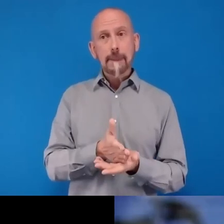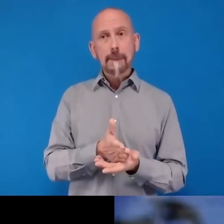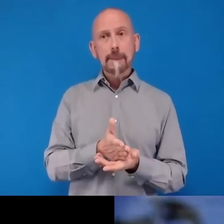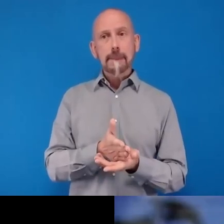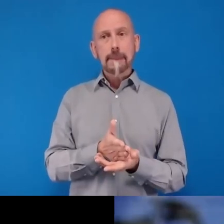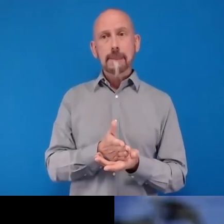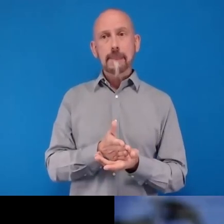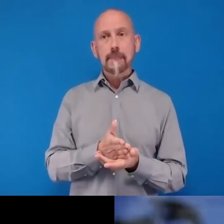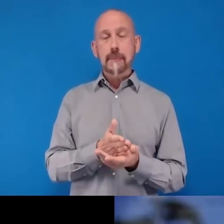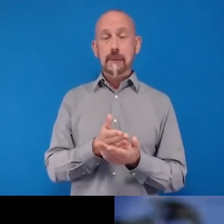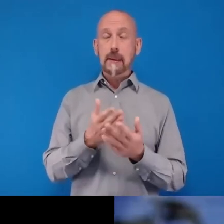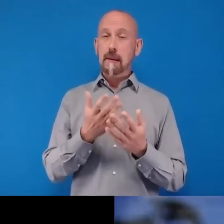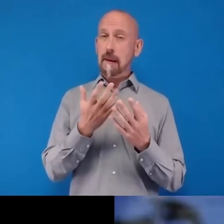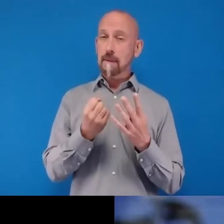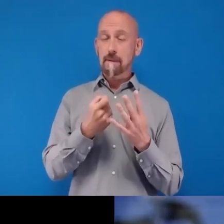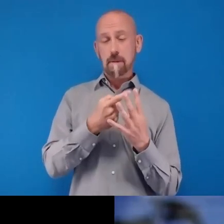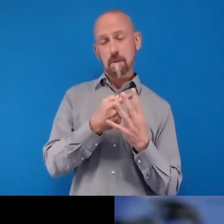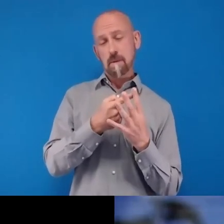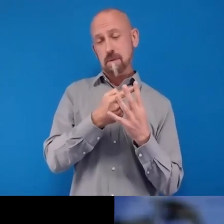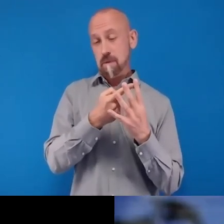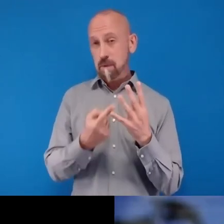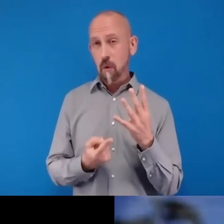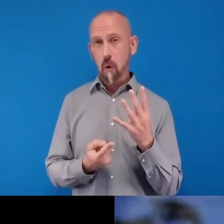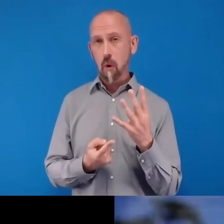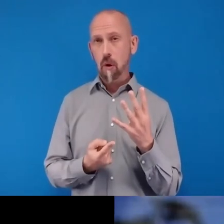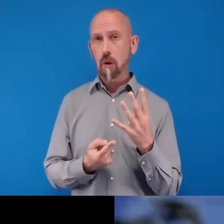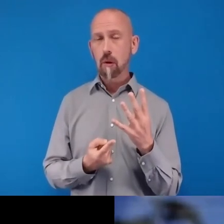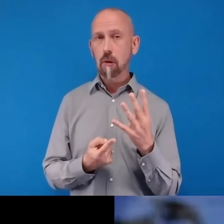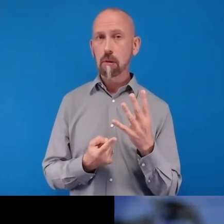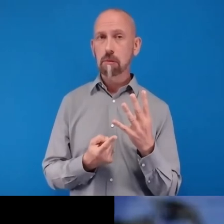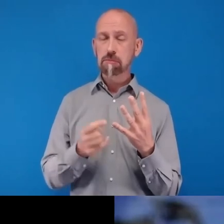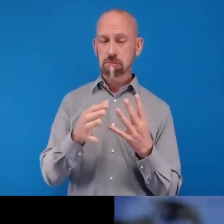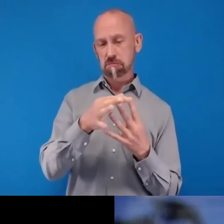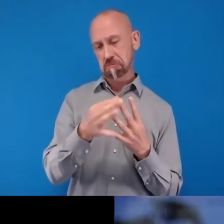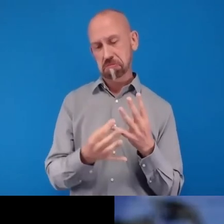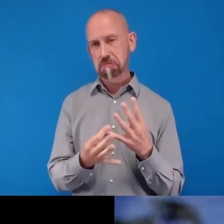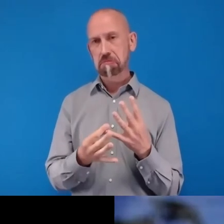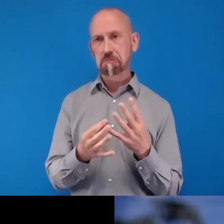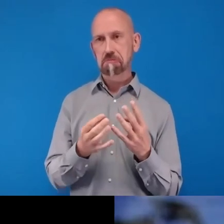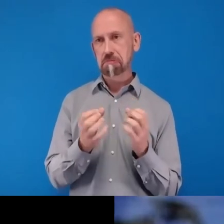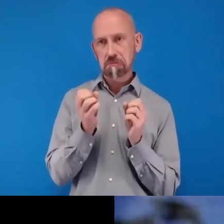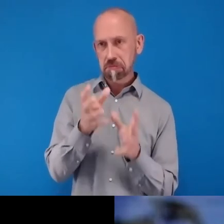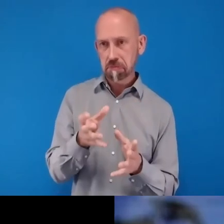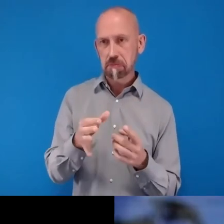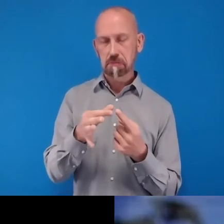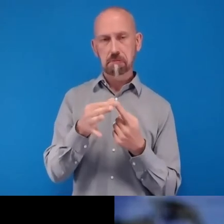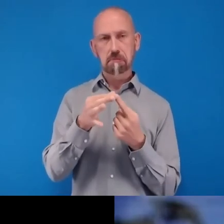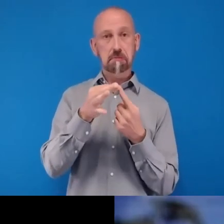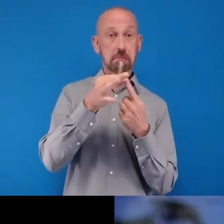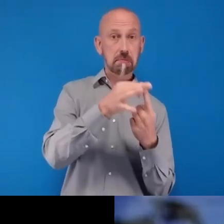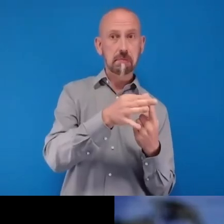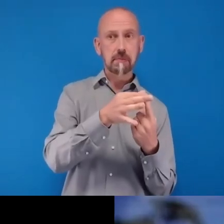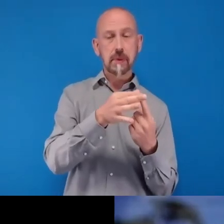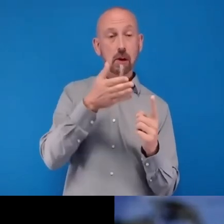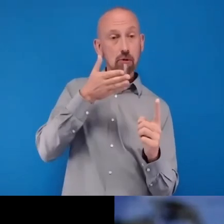to four concrete ingredients. I would say it is about recognize, commit,